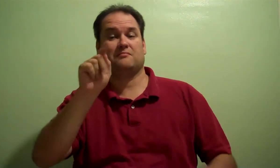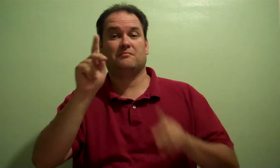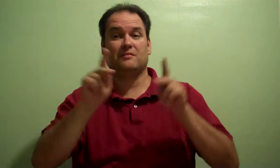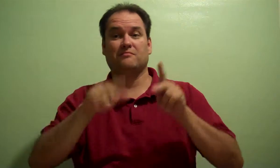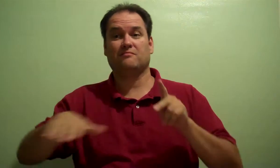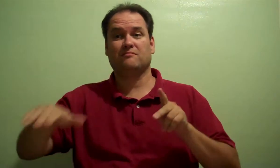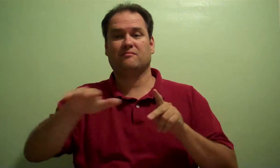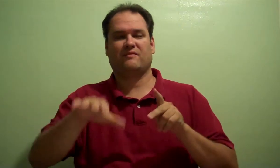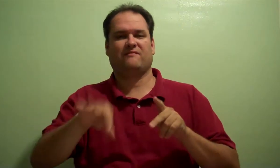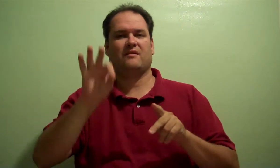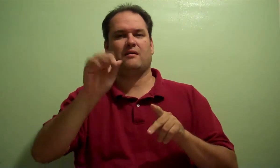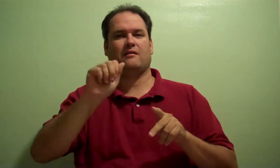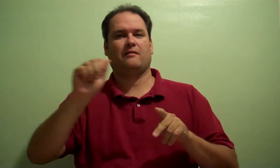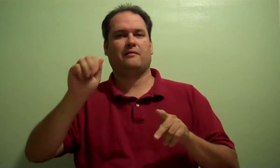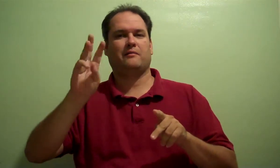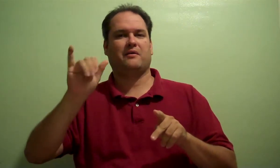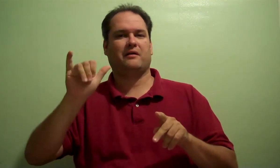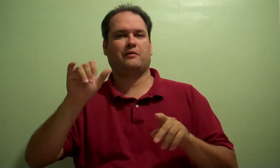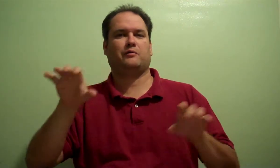I gave you I...